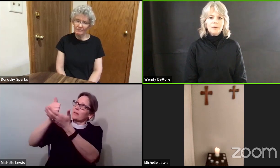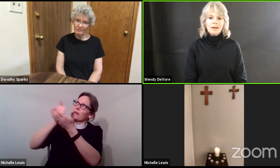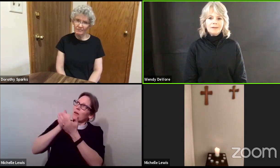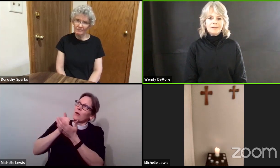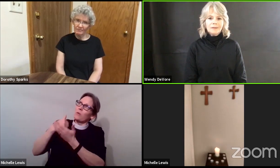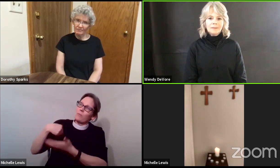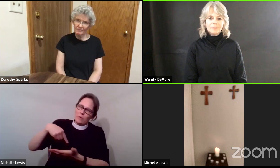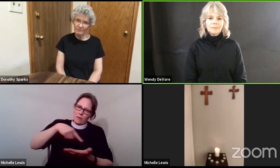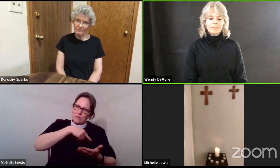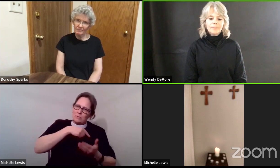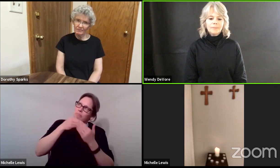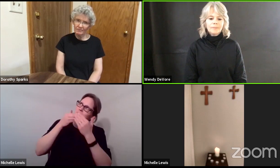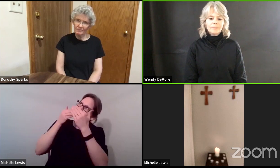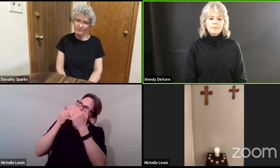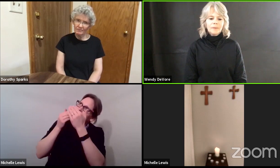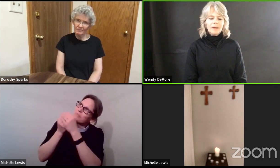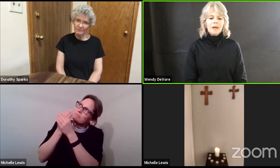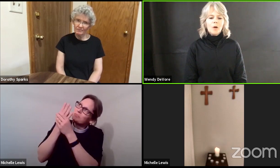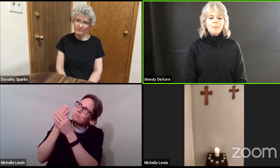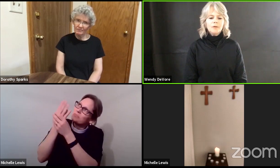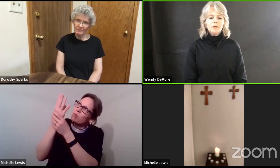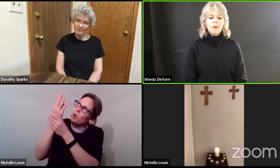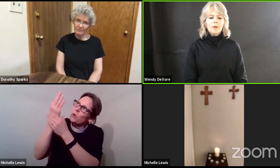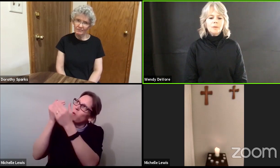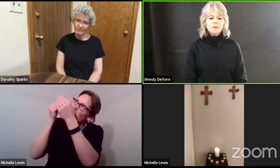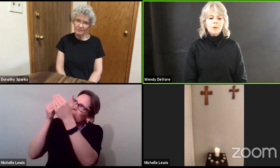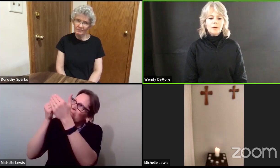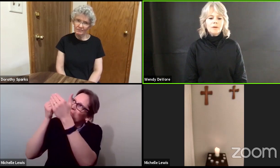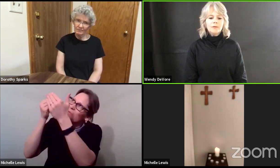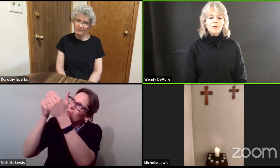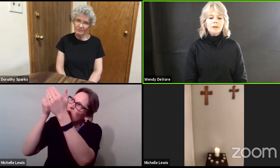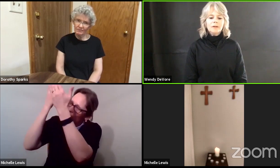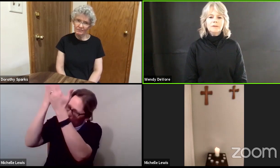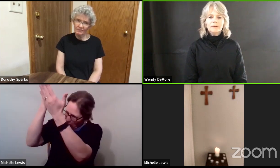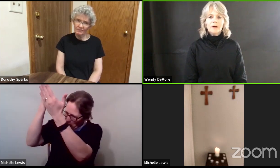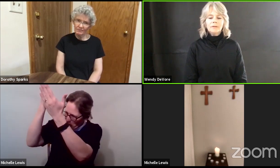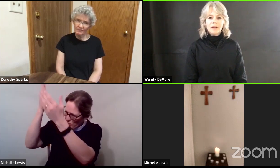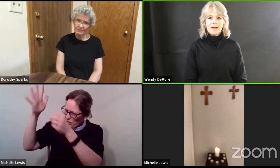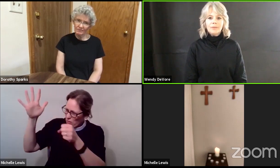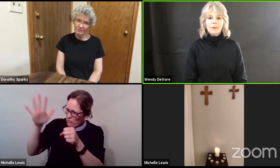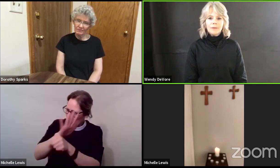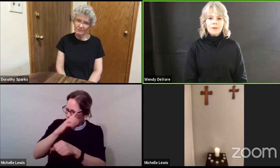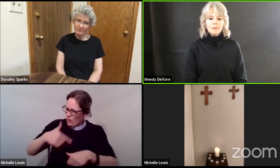Christ. Help us grow toward the fullness of life with you.